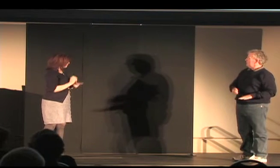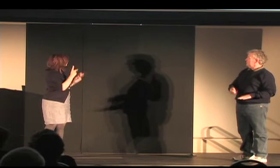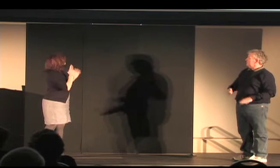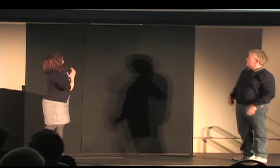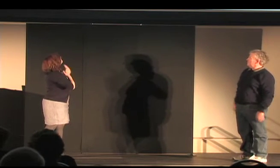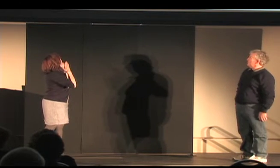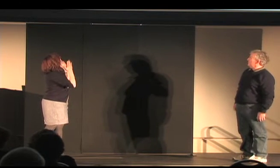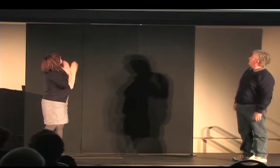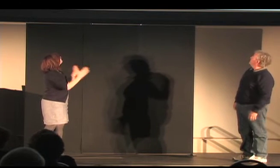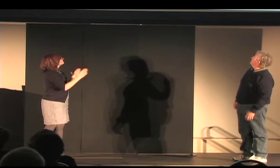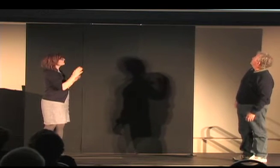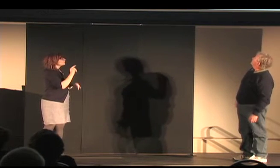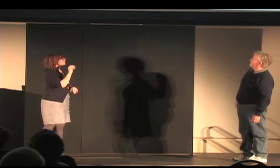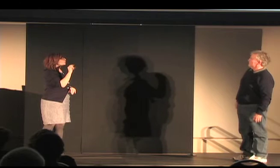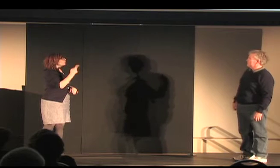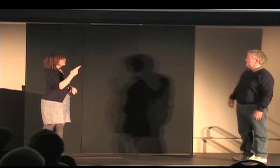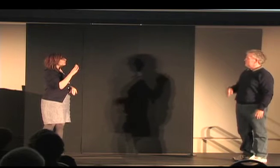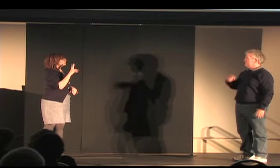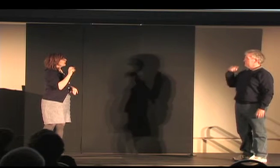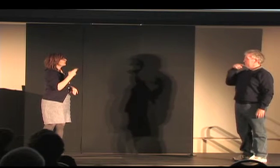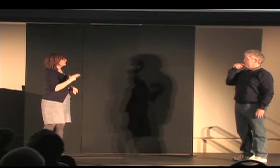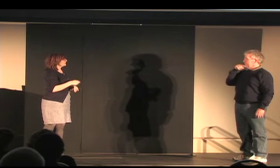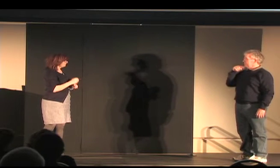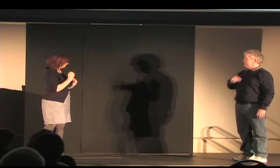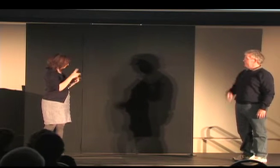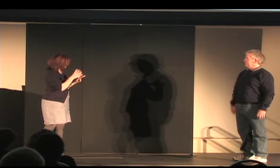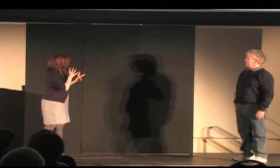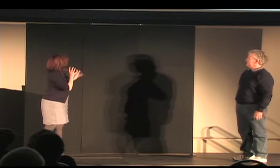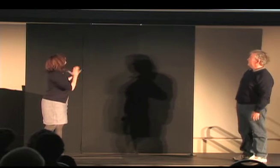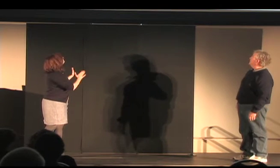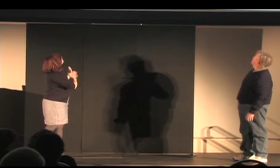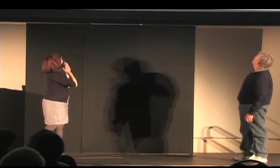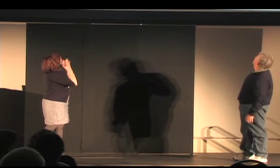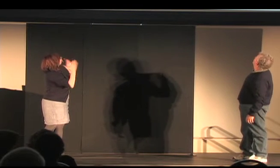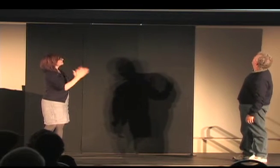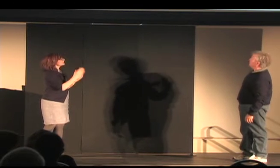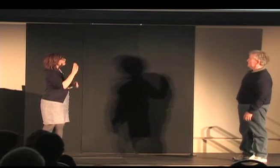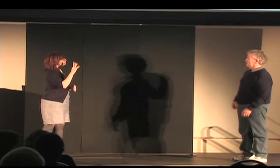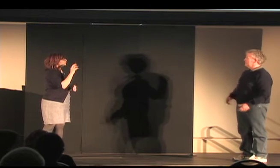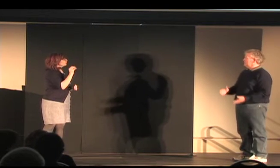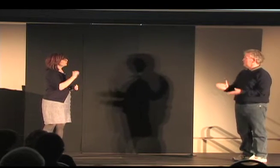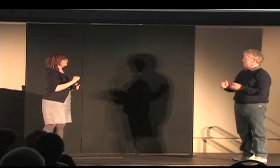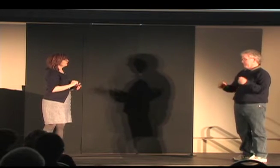okay thank you and the second toothbrush okay and the third